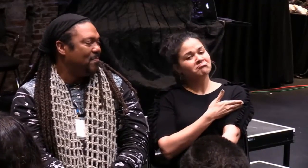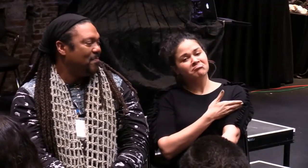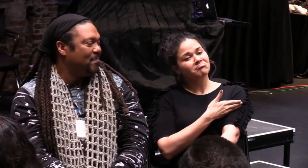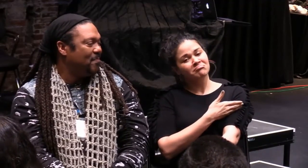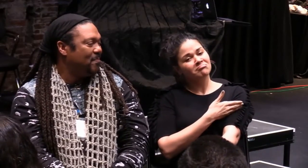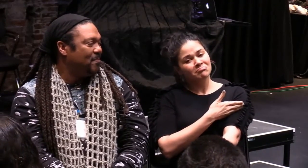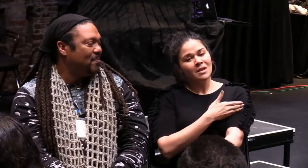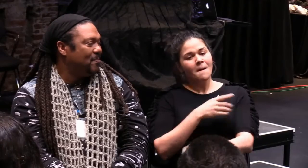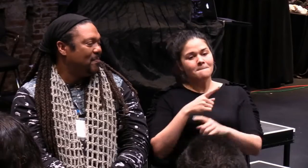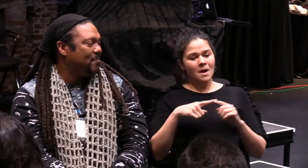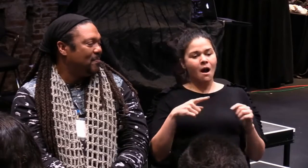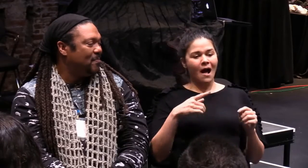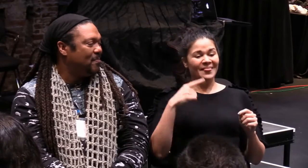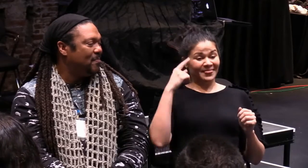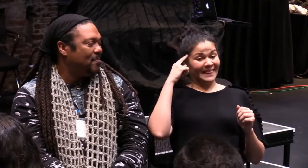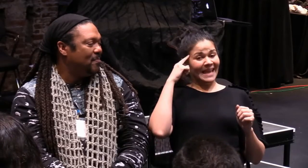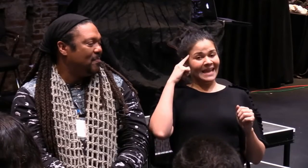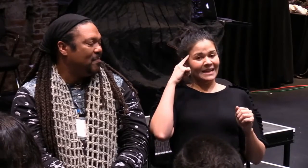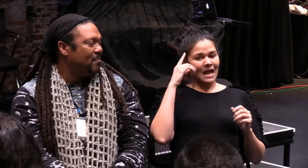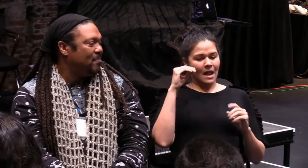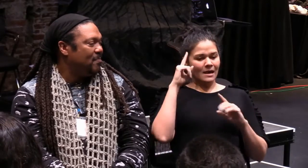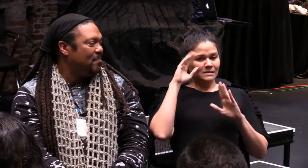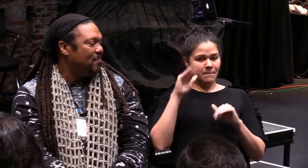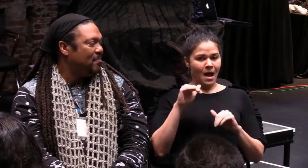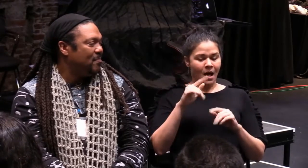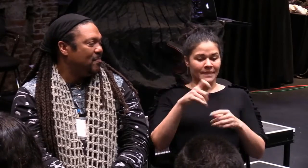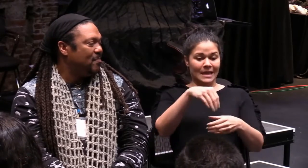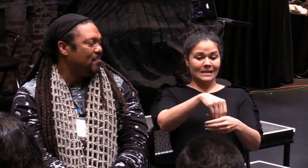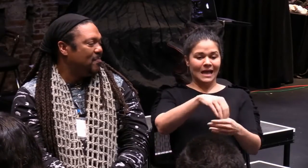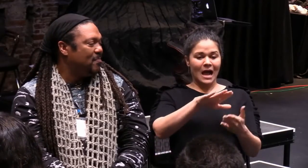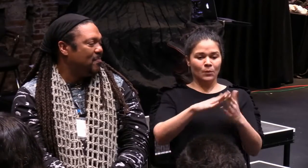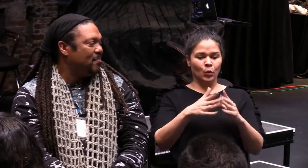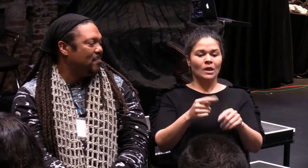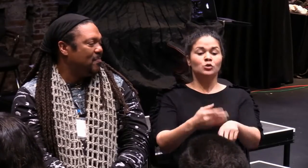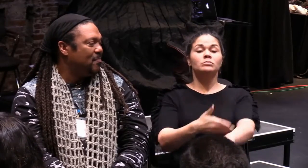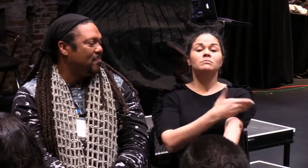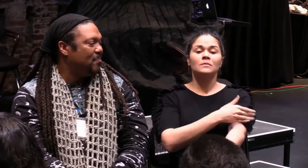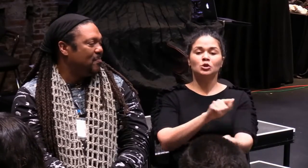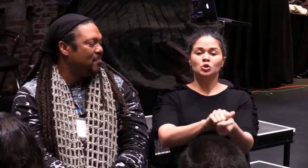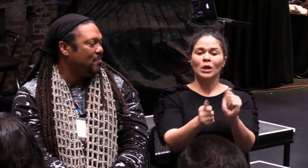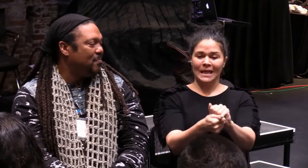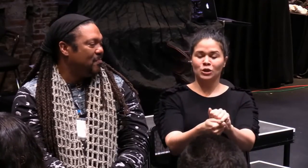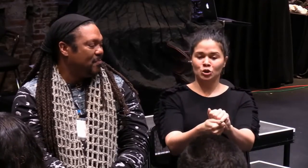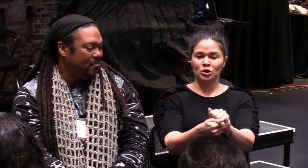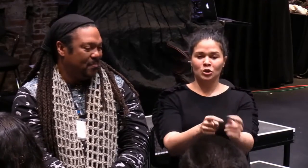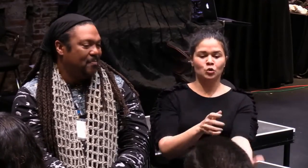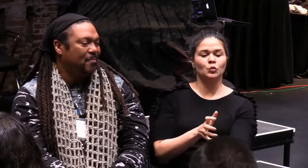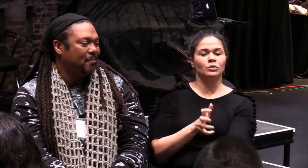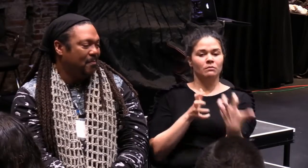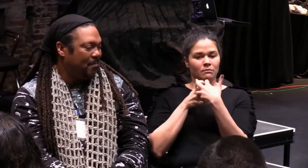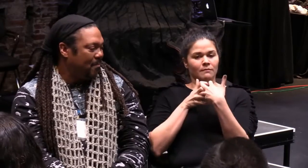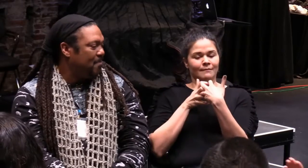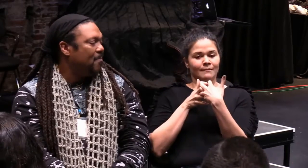of that community. And it's not necessarily for the good, right? They think that